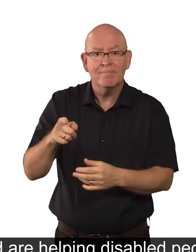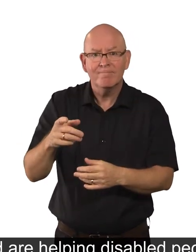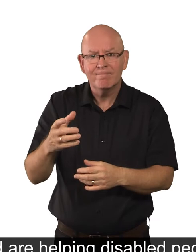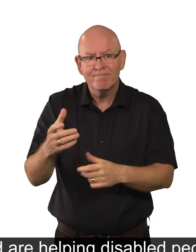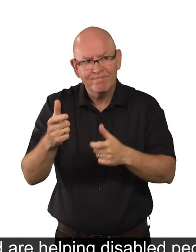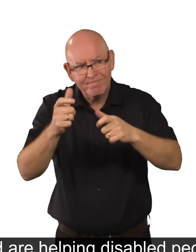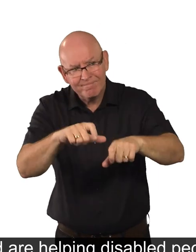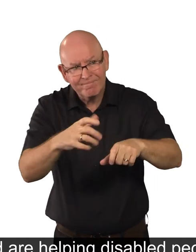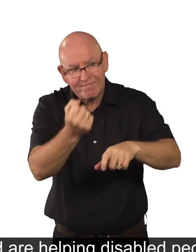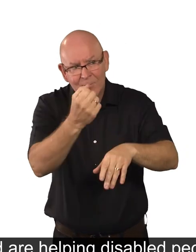or keep their job.